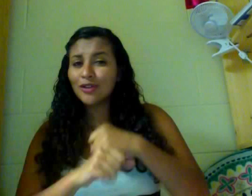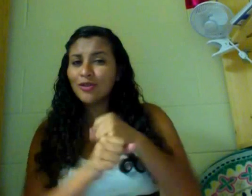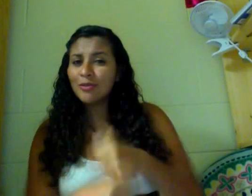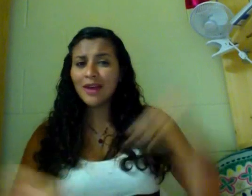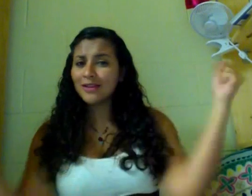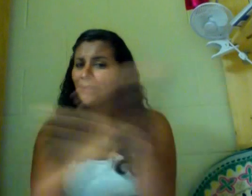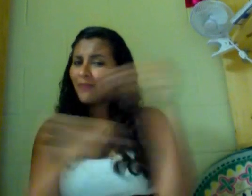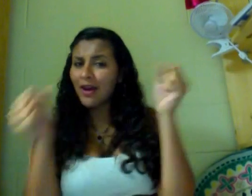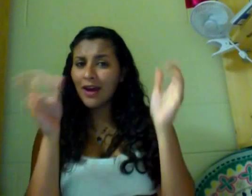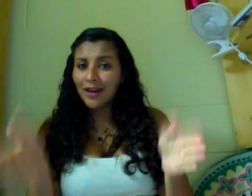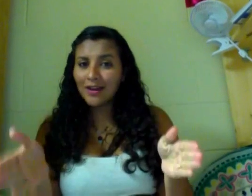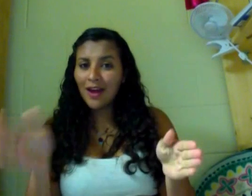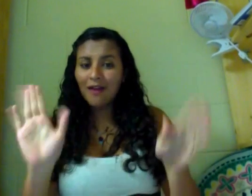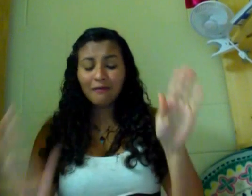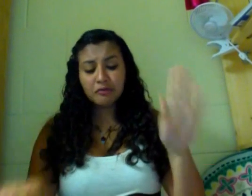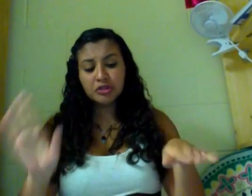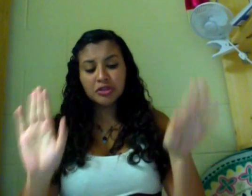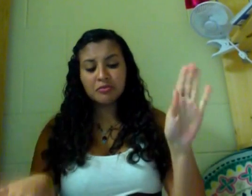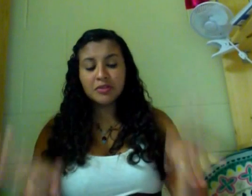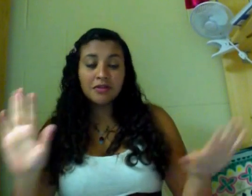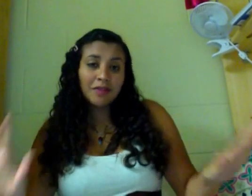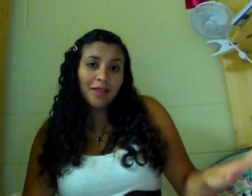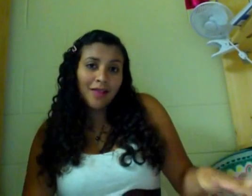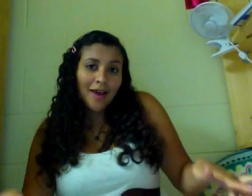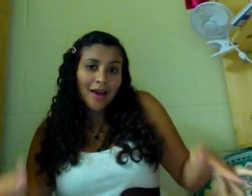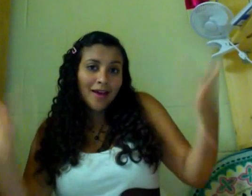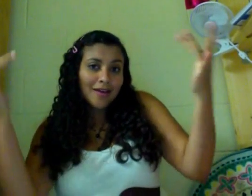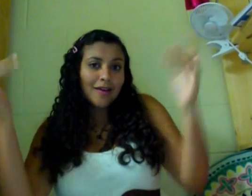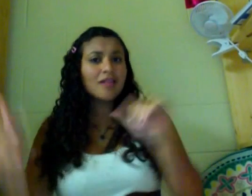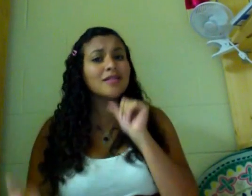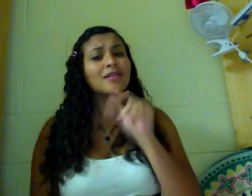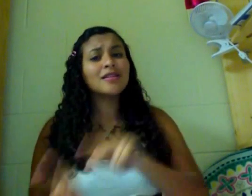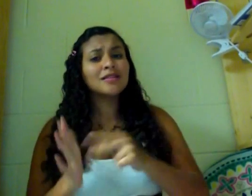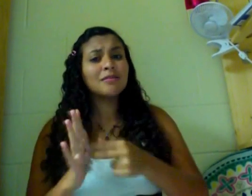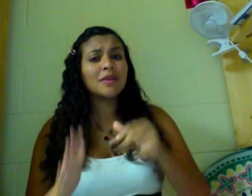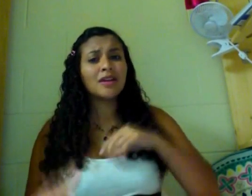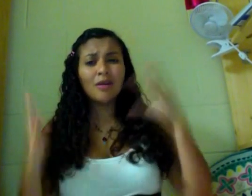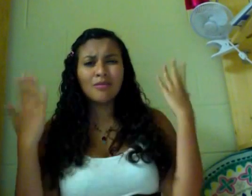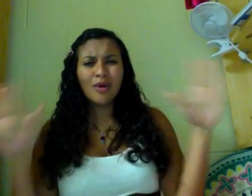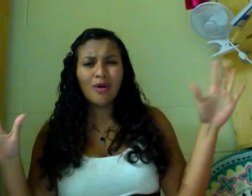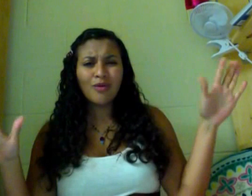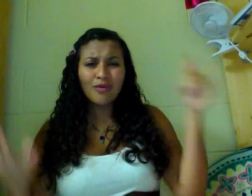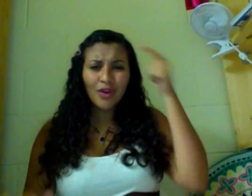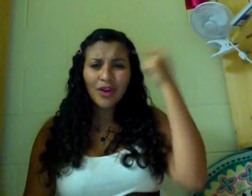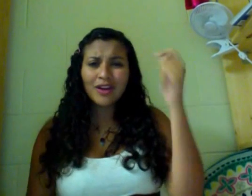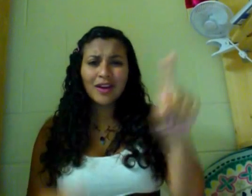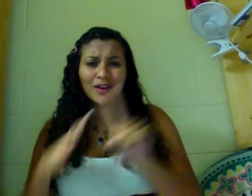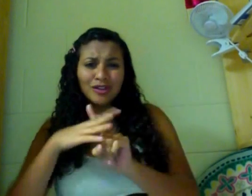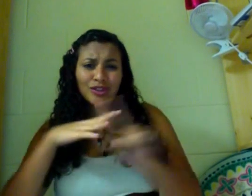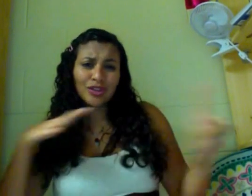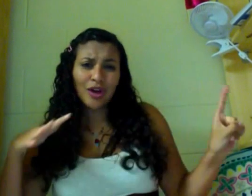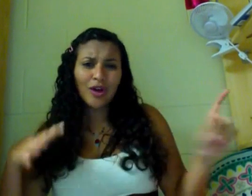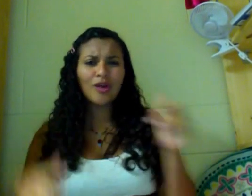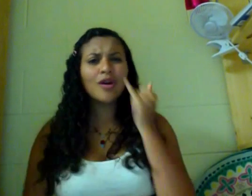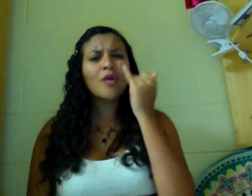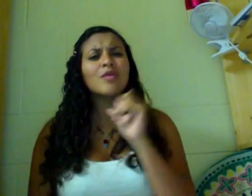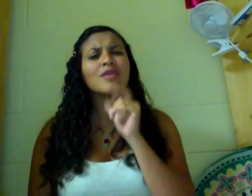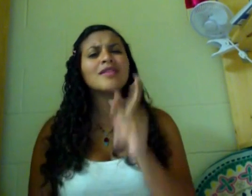kill you makes you brighter, who's a secret rider Doesn't mean I'm over, cause you're gone What